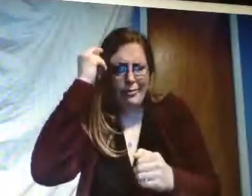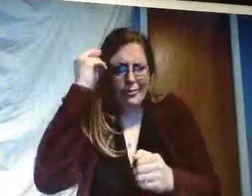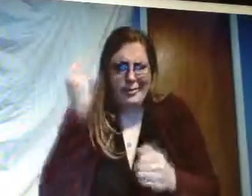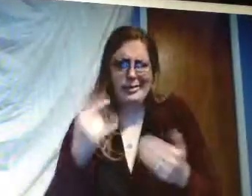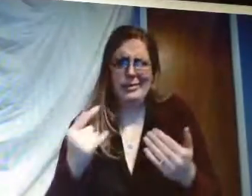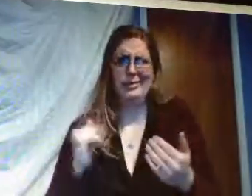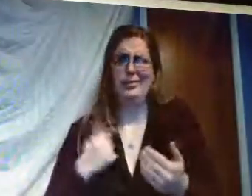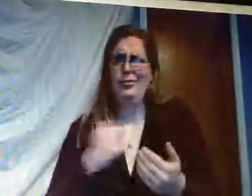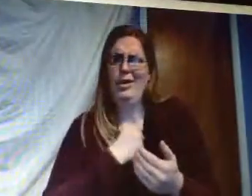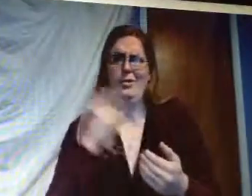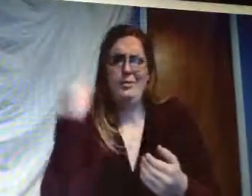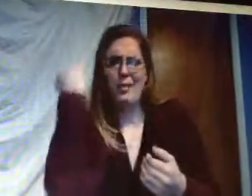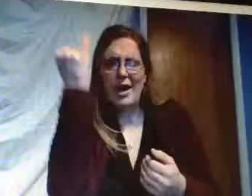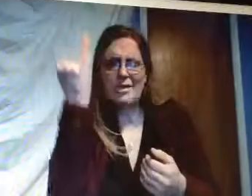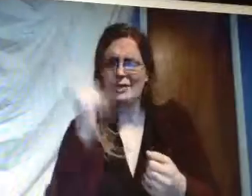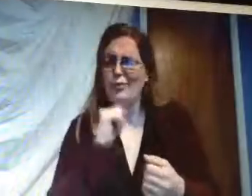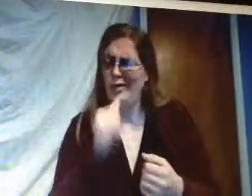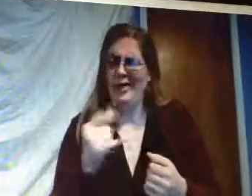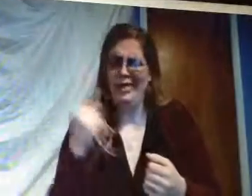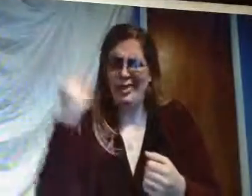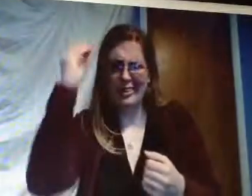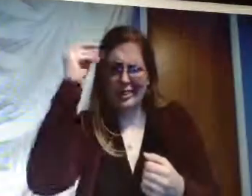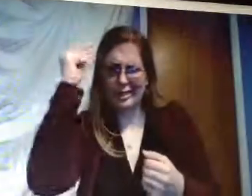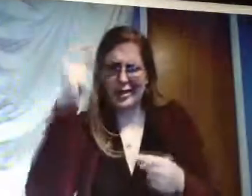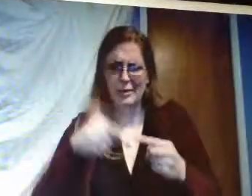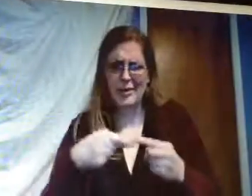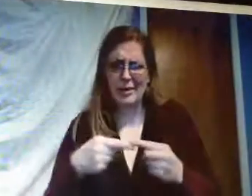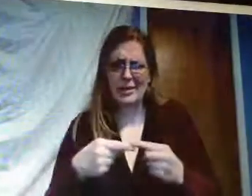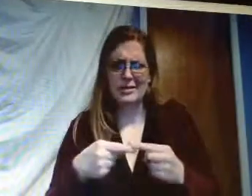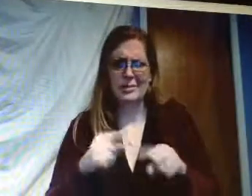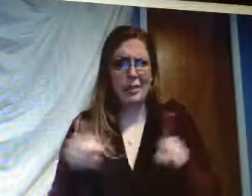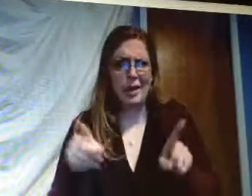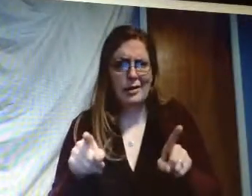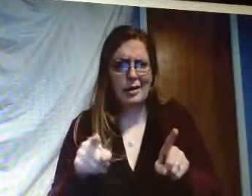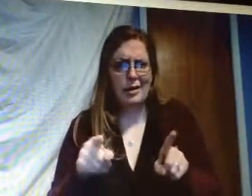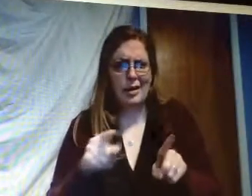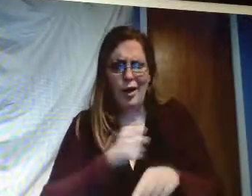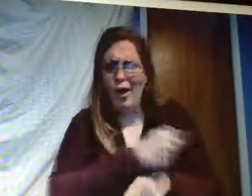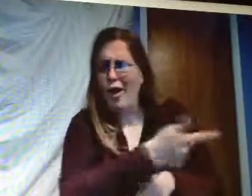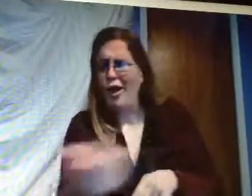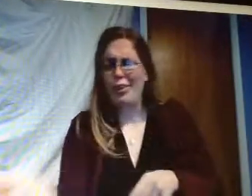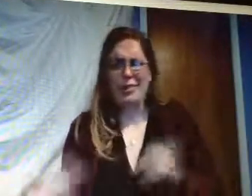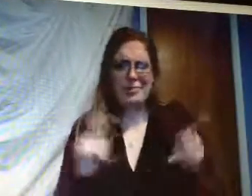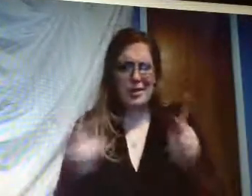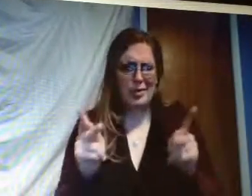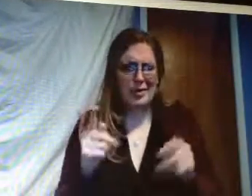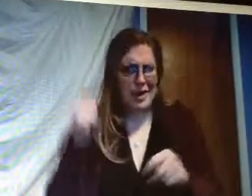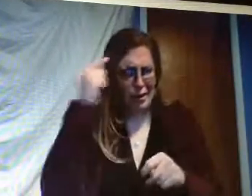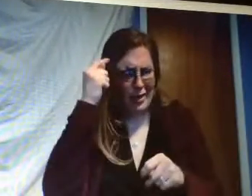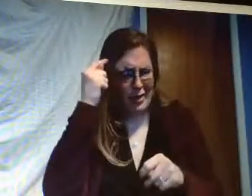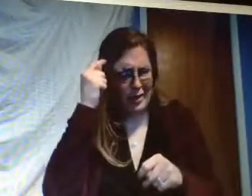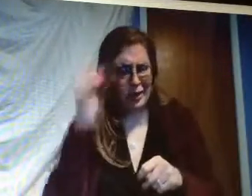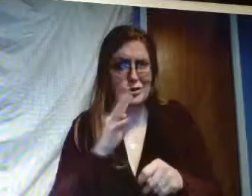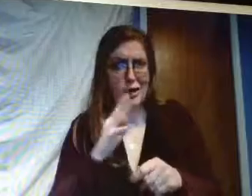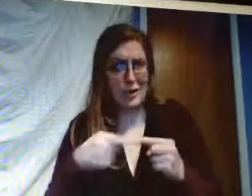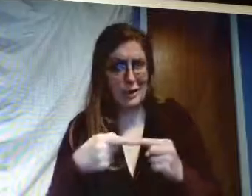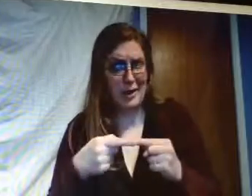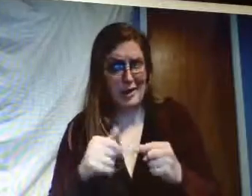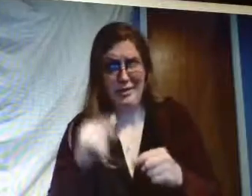than they thought well couldn't even imagine that about but all the people are thinking and